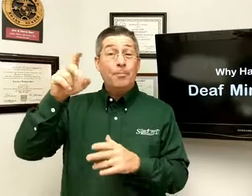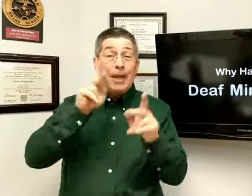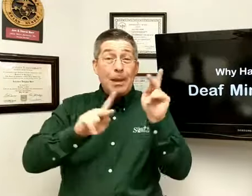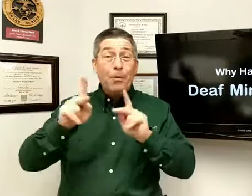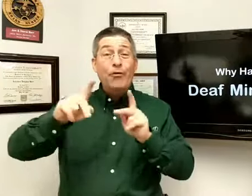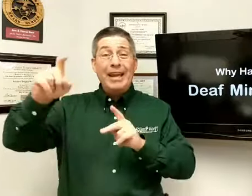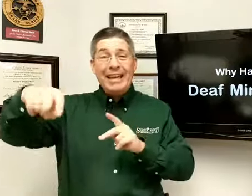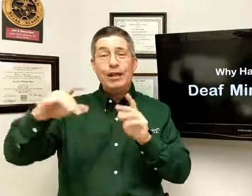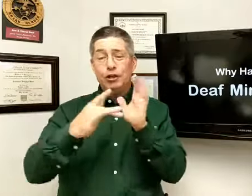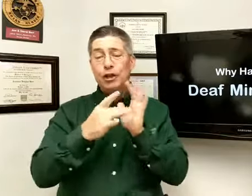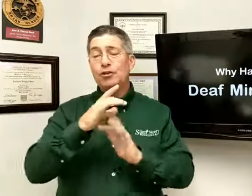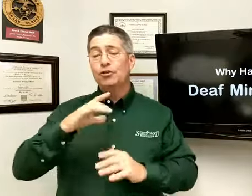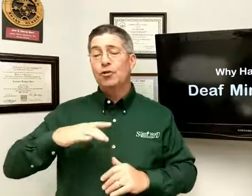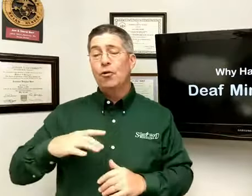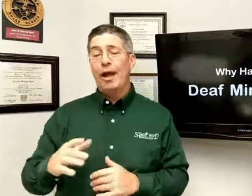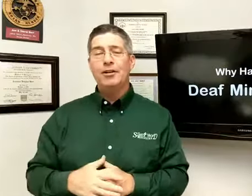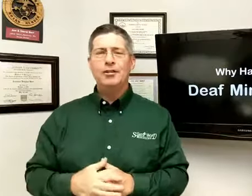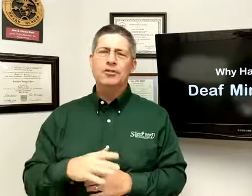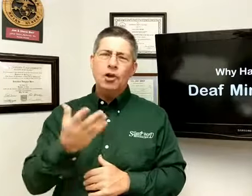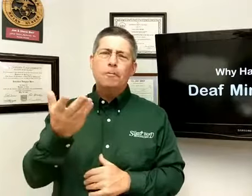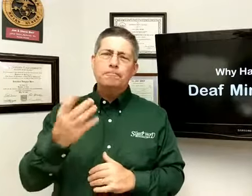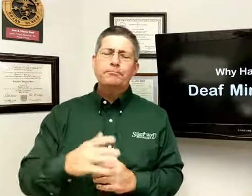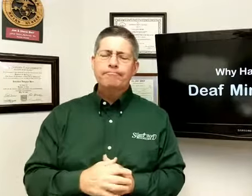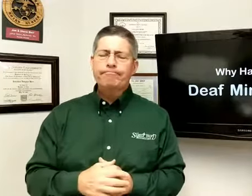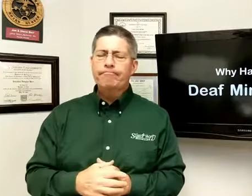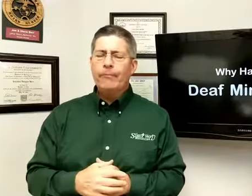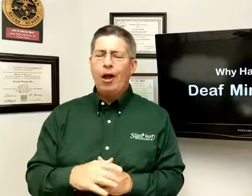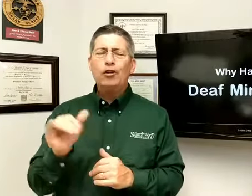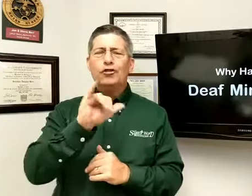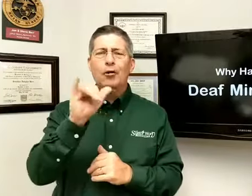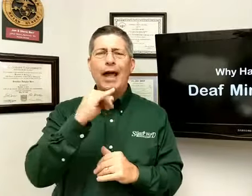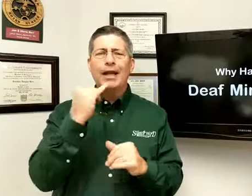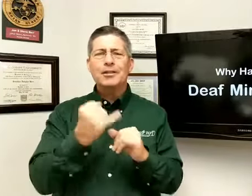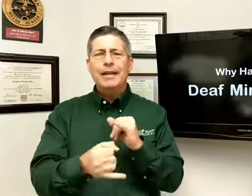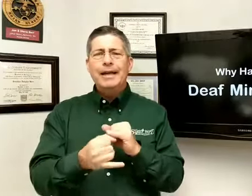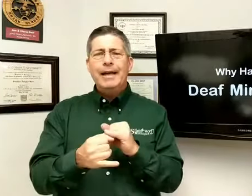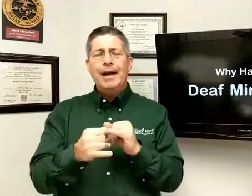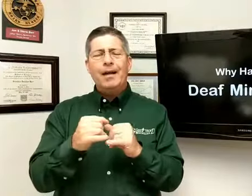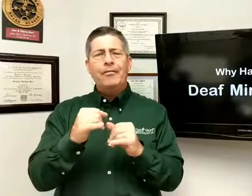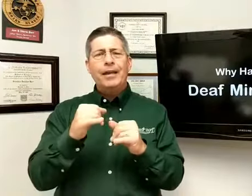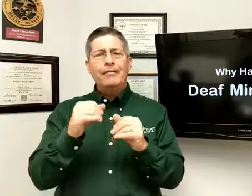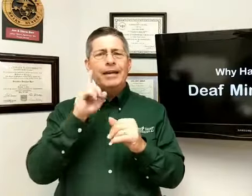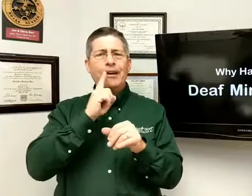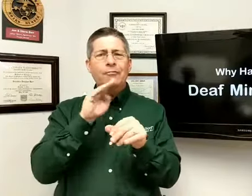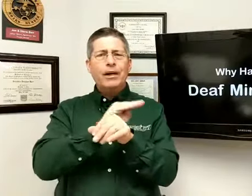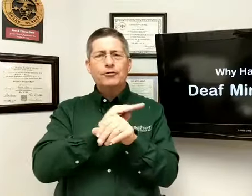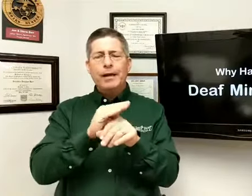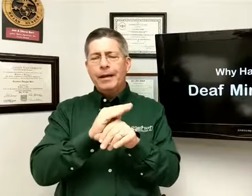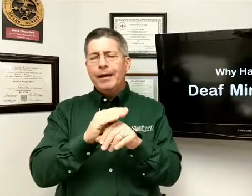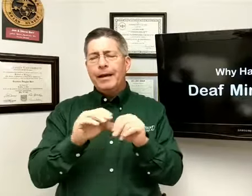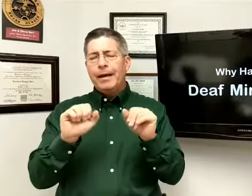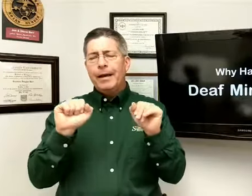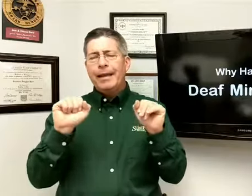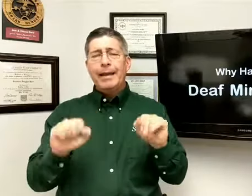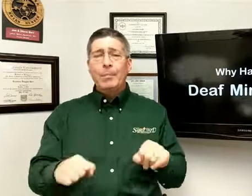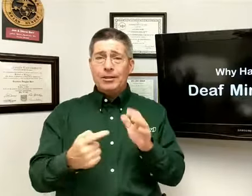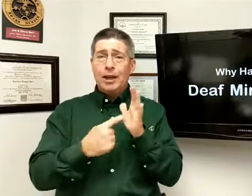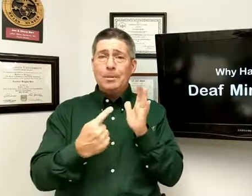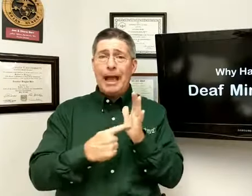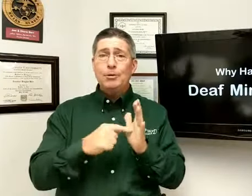people that needs Jesus Christ. And so, also last, the deaf ministry, it can be, sometimes you